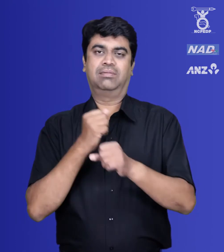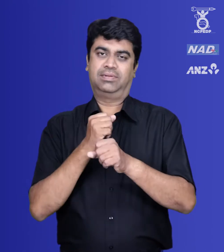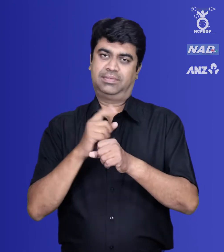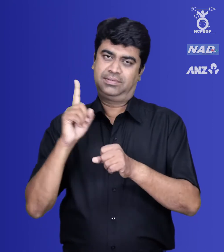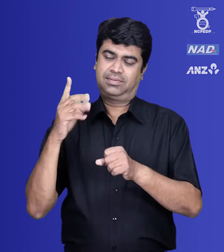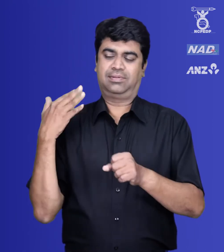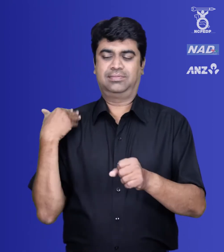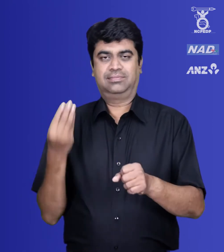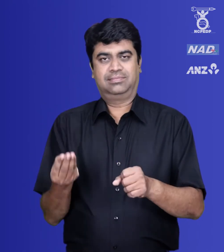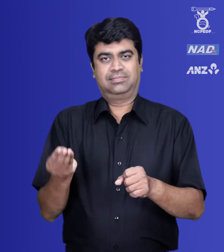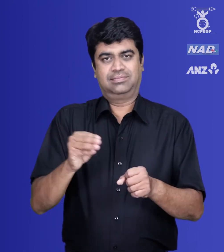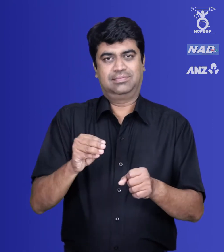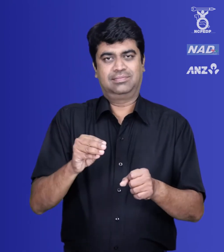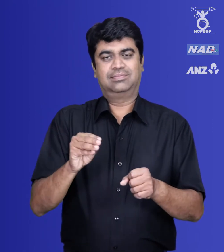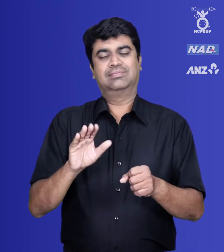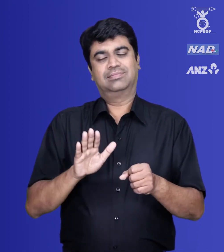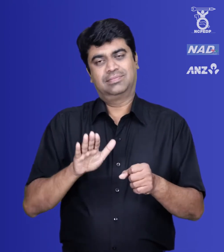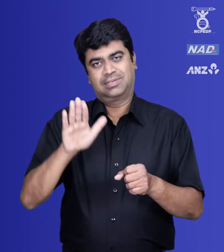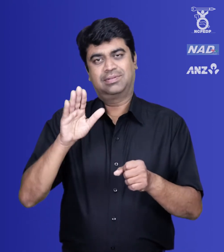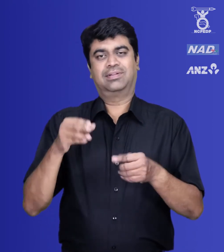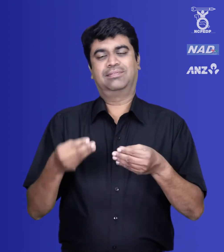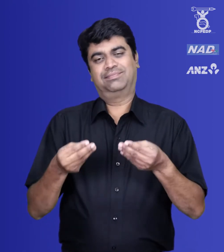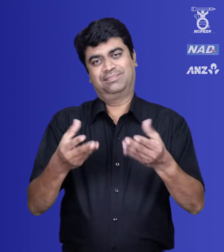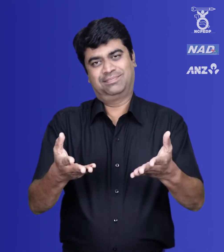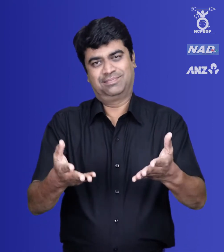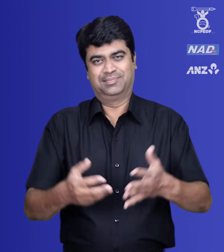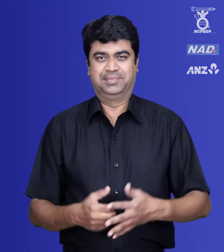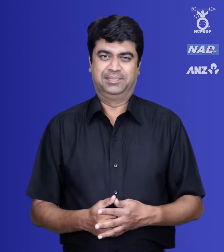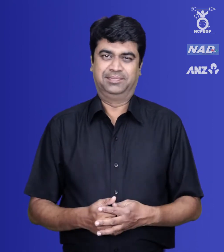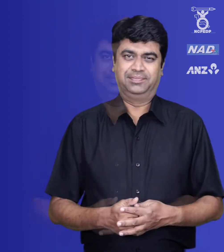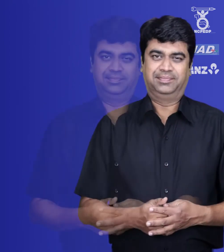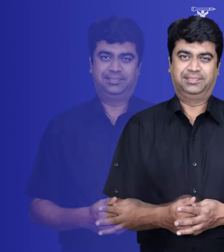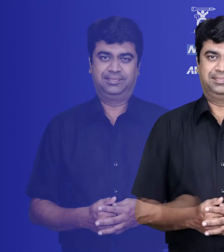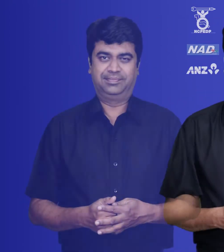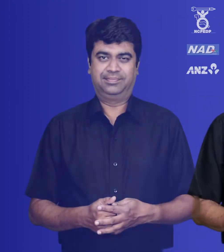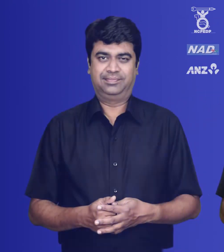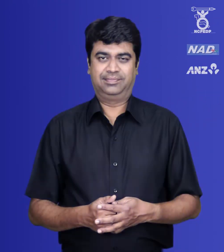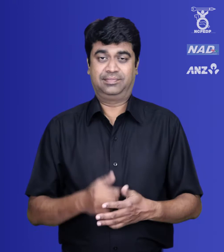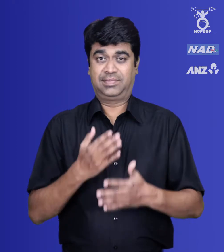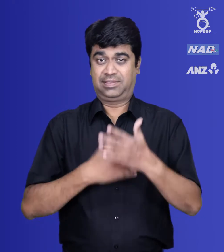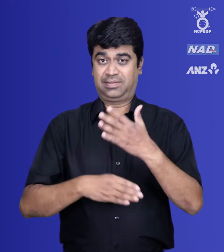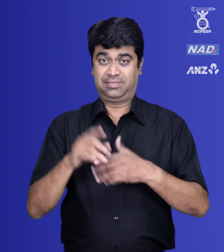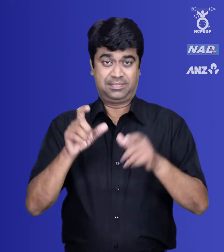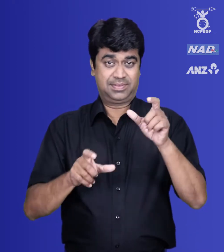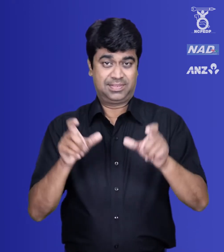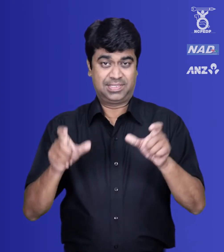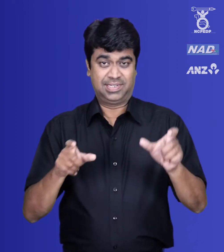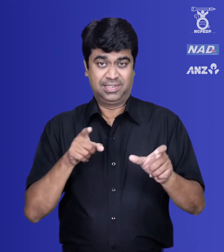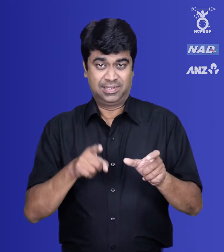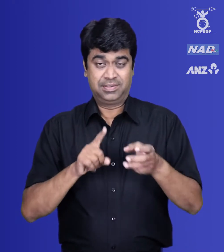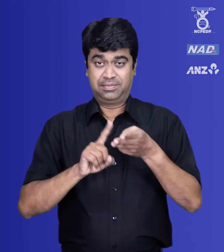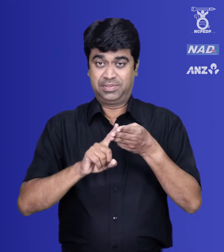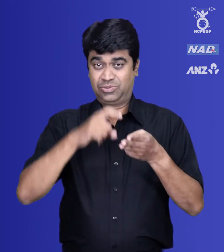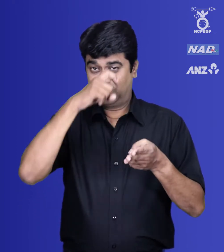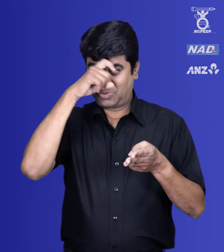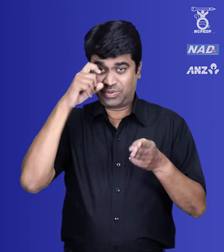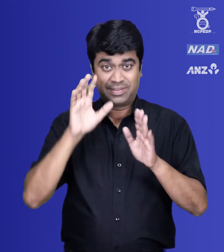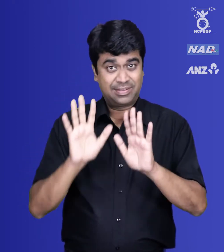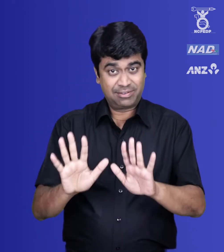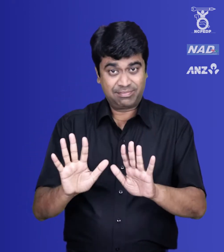environment to employees with disability. 21 – No promotion shall be